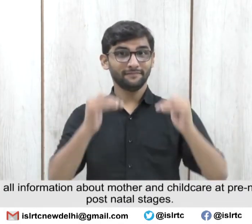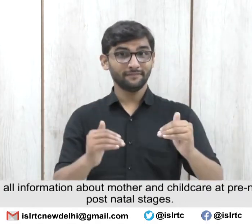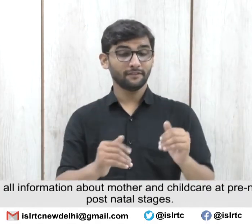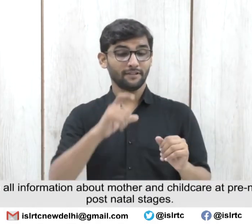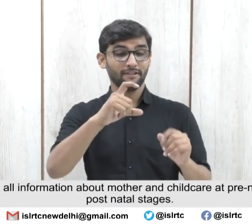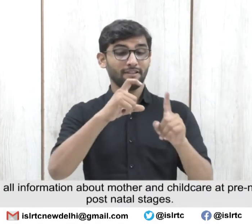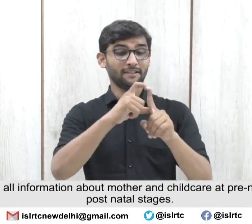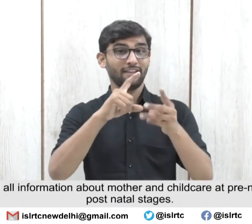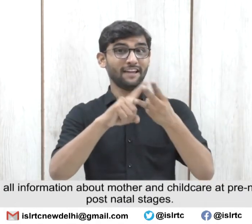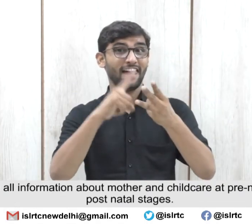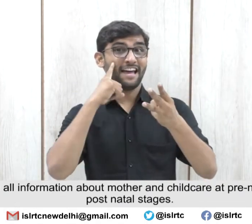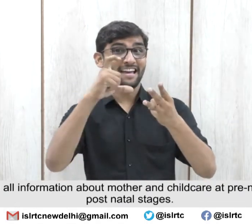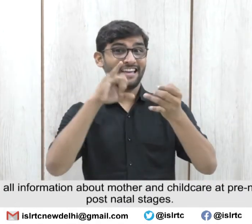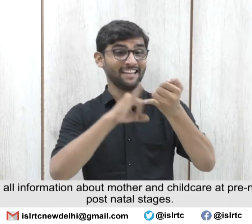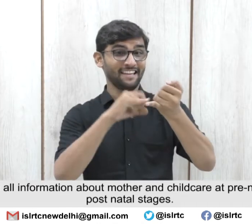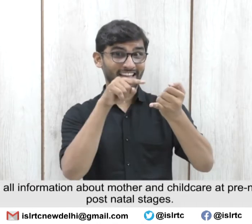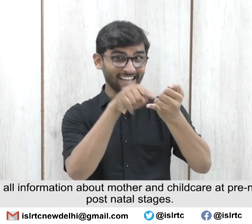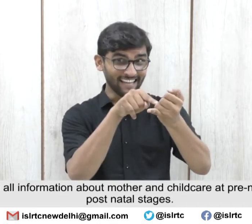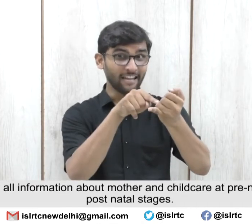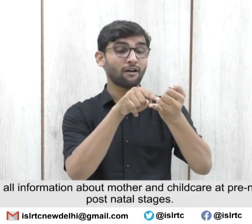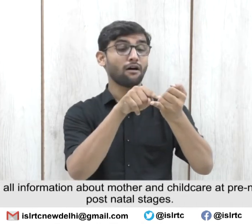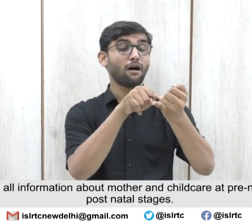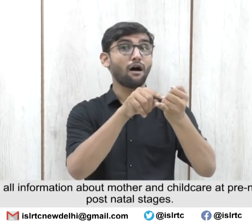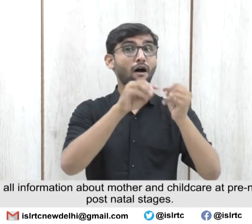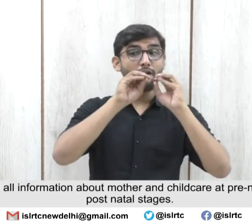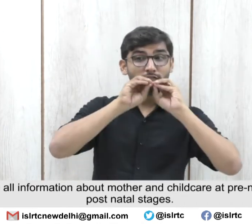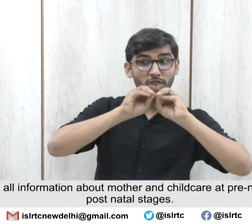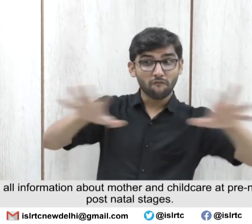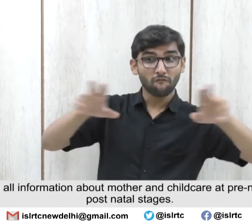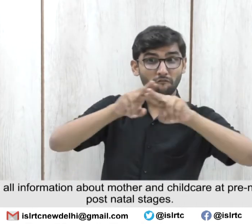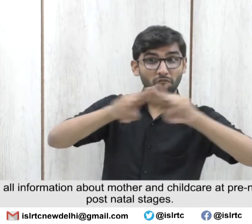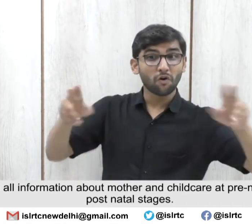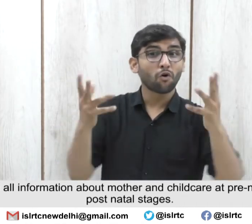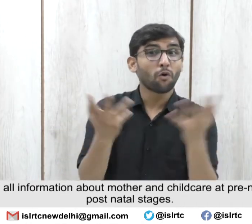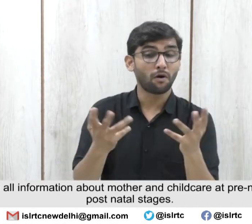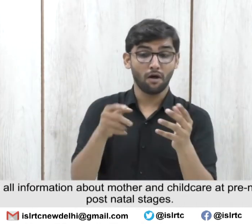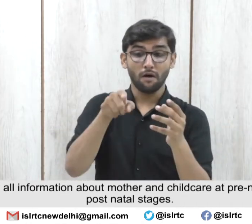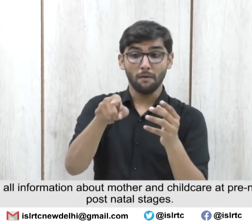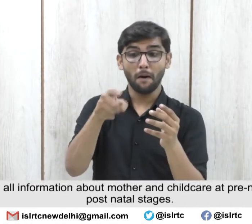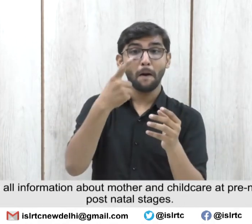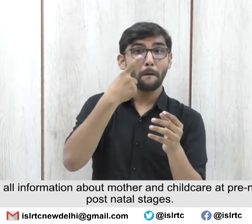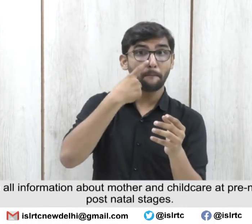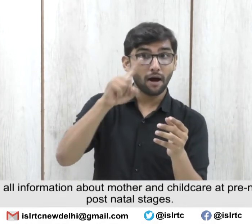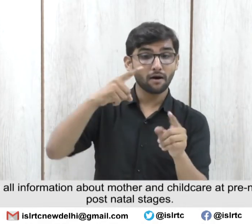CDEICs to have all information about mother and child care at